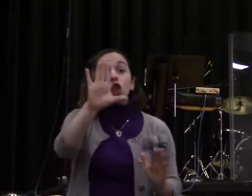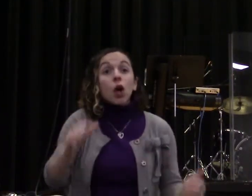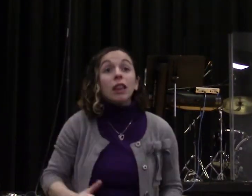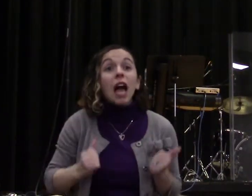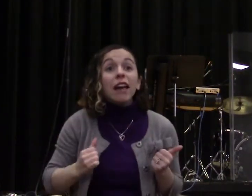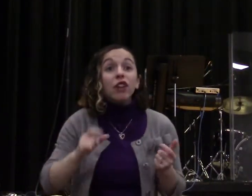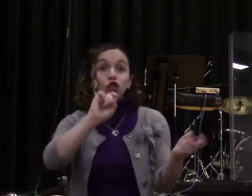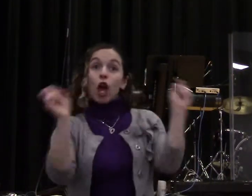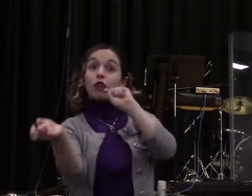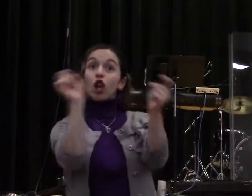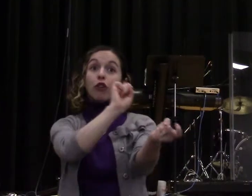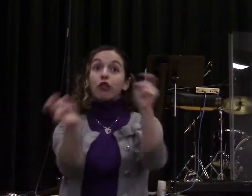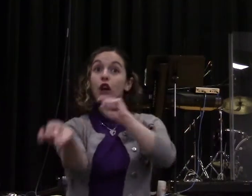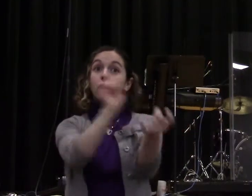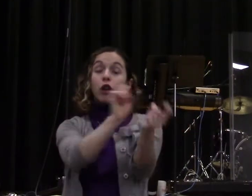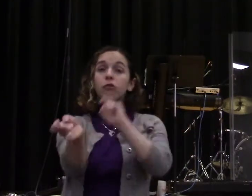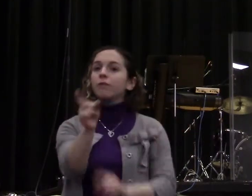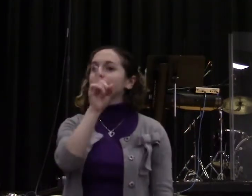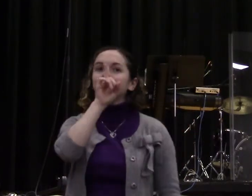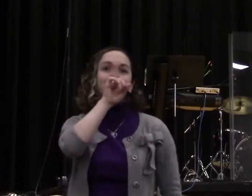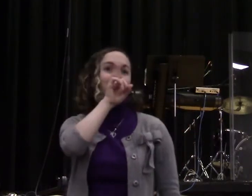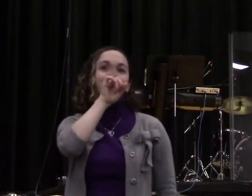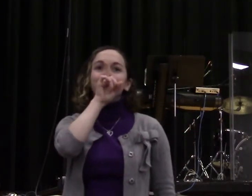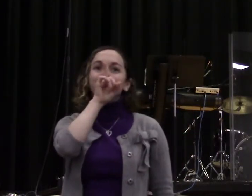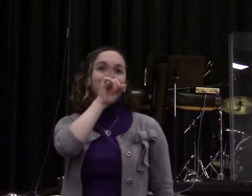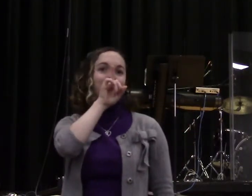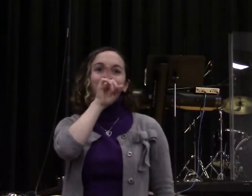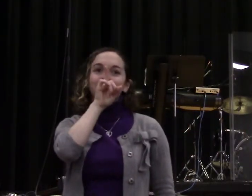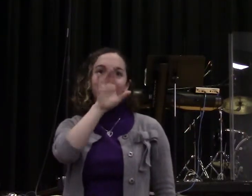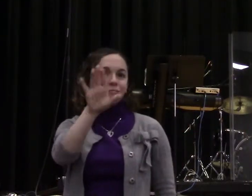that's similar to when you're 101.